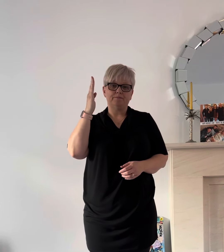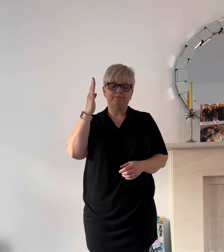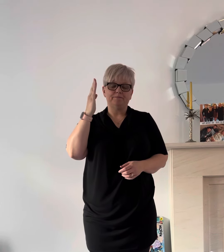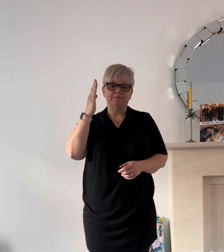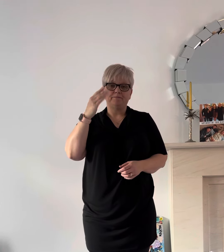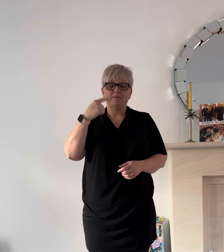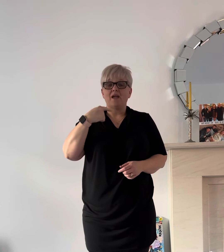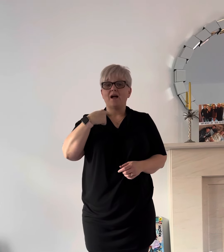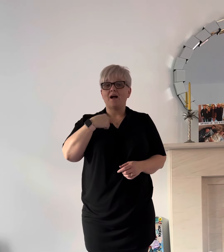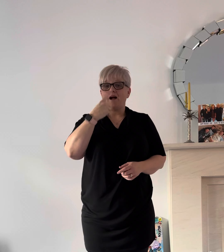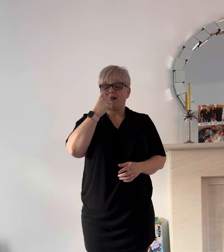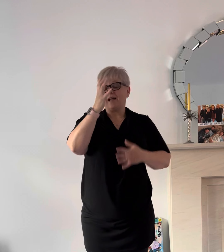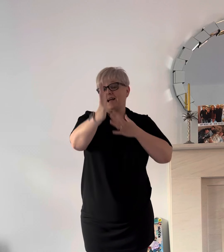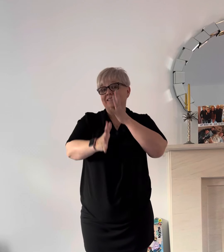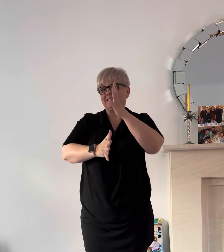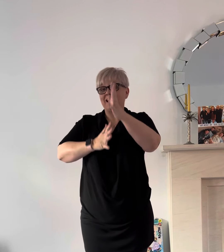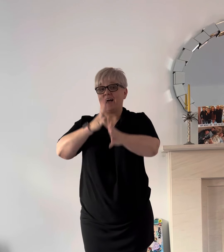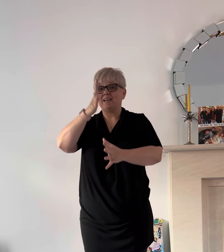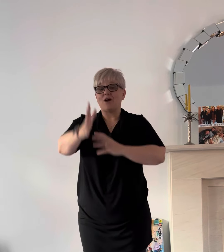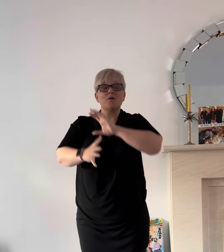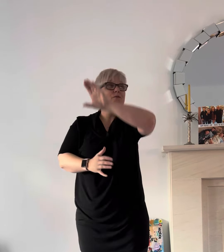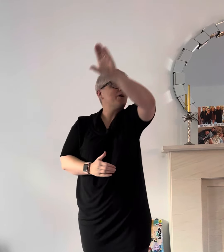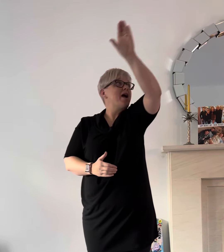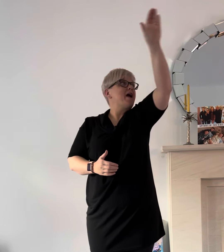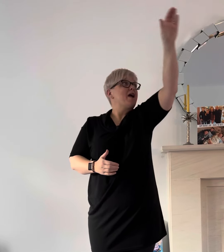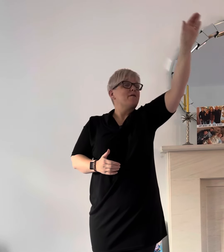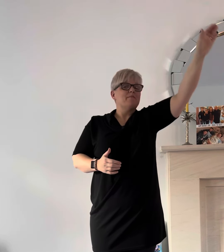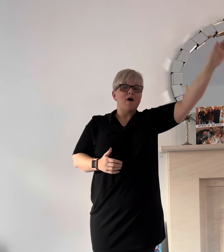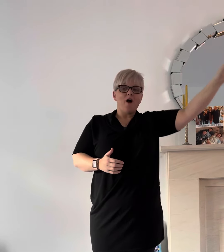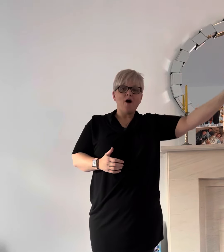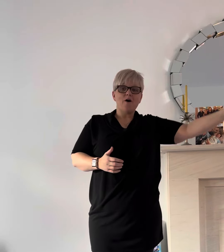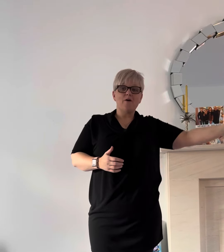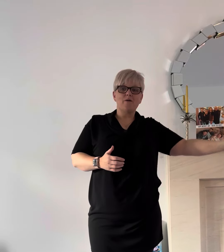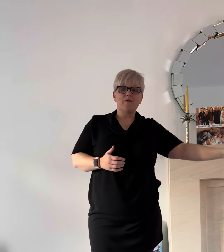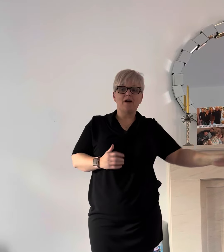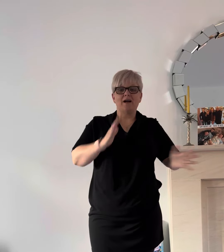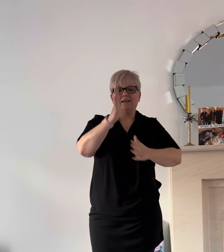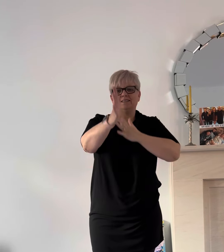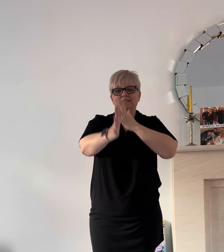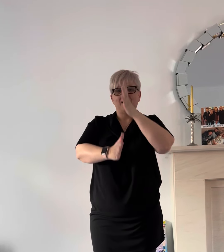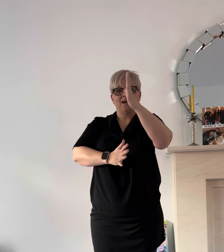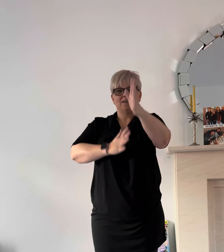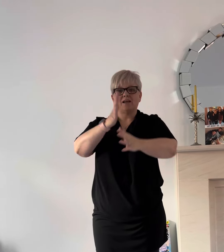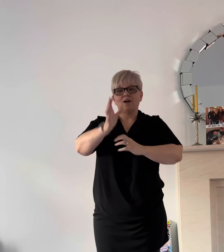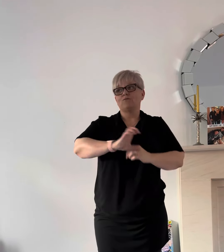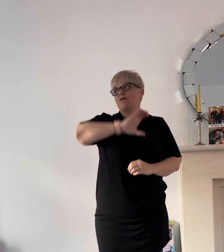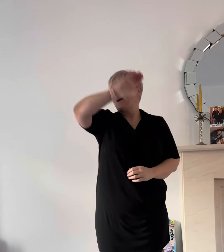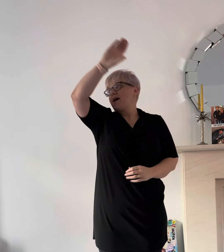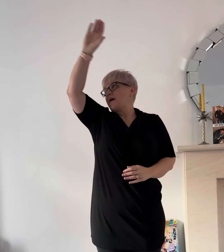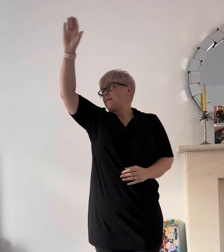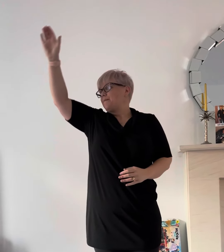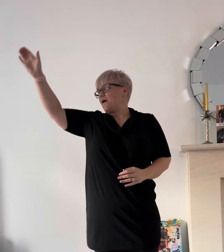I can sing a rainbow, sing a rainbow,